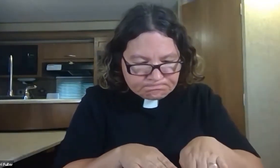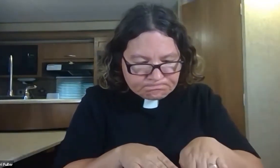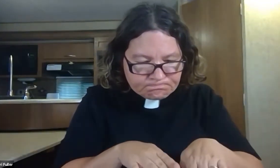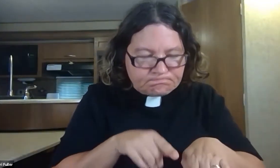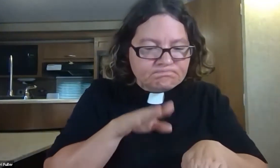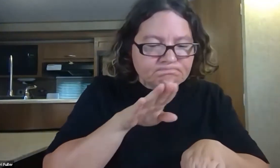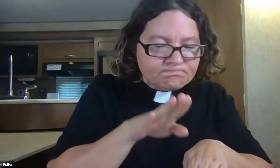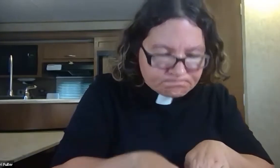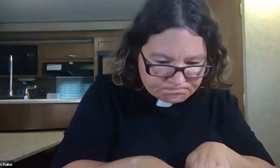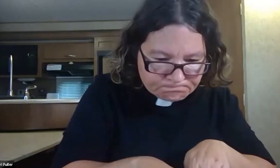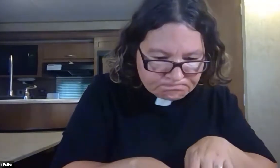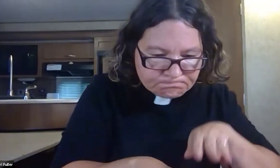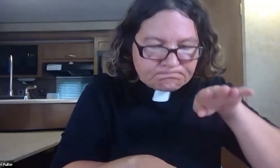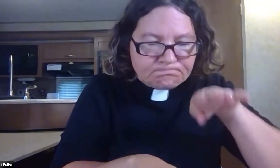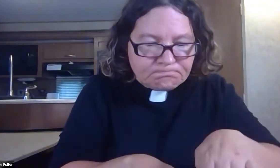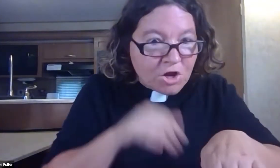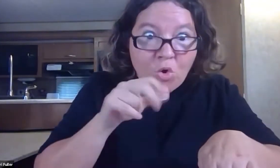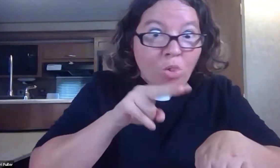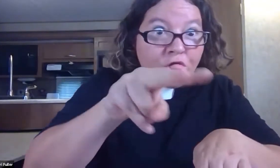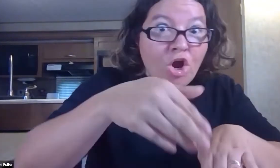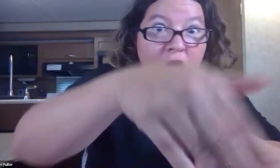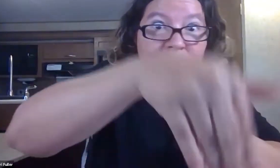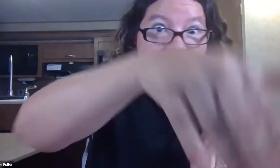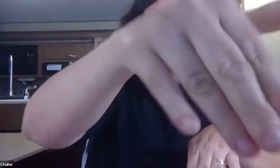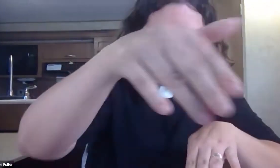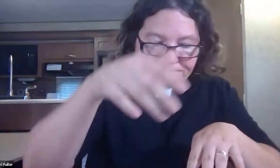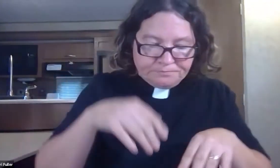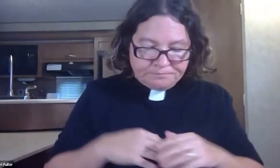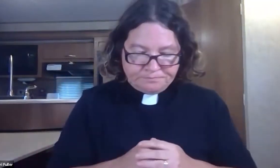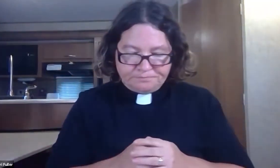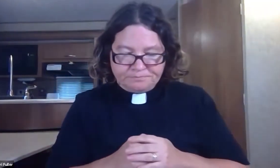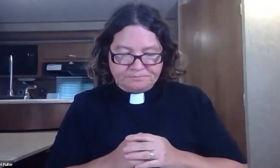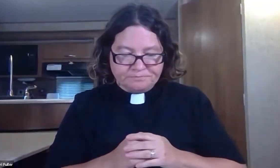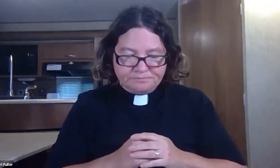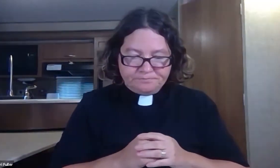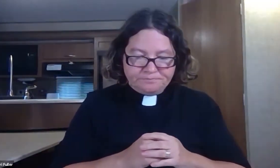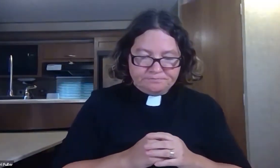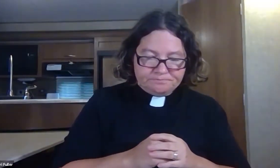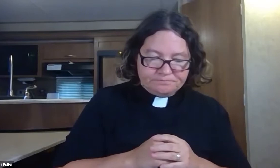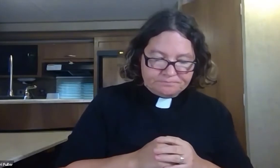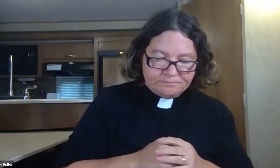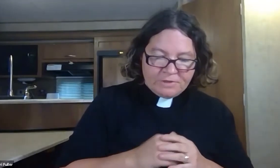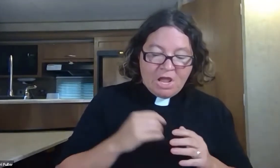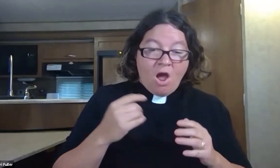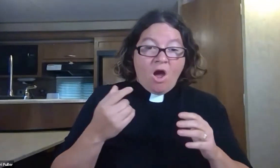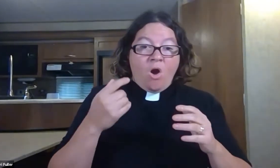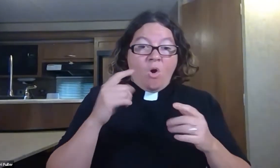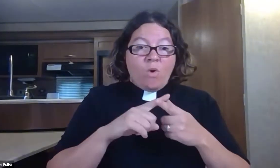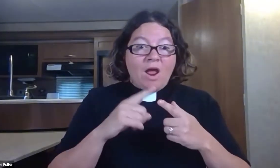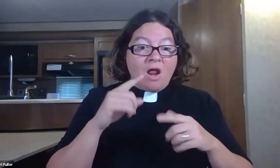and that gives us the ability to take the next step and the next and the one after that even though we can't see where those steps